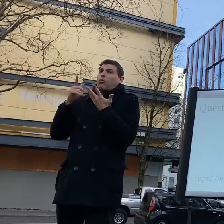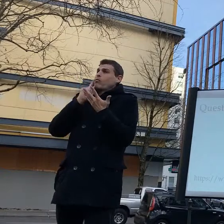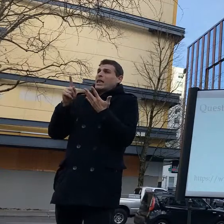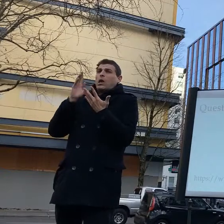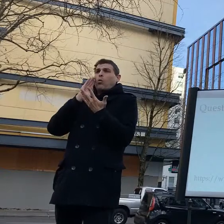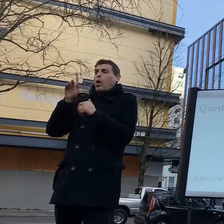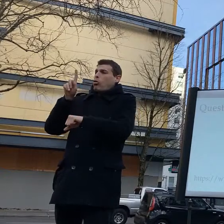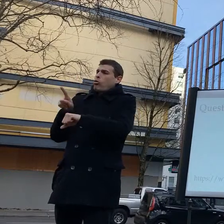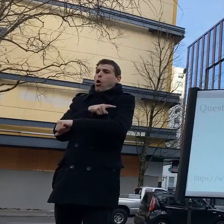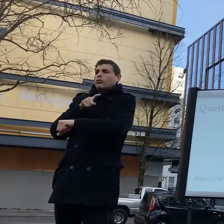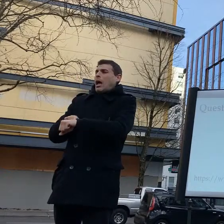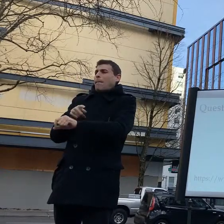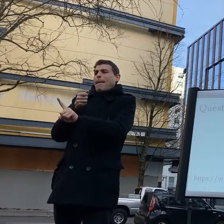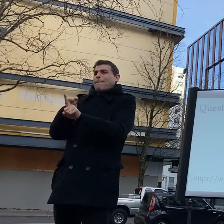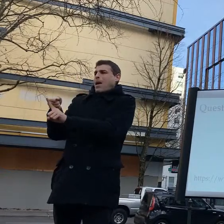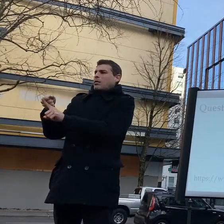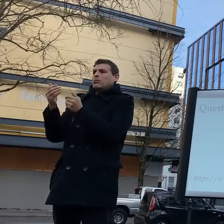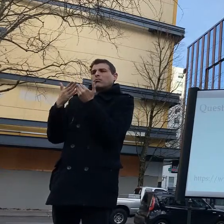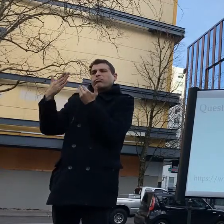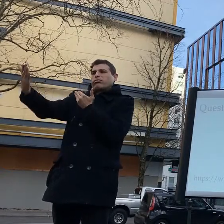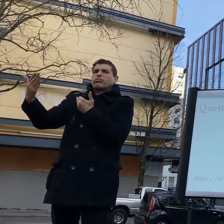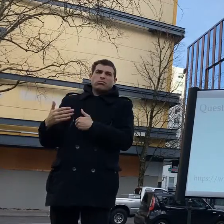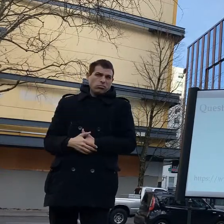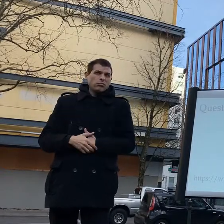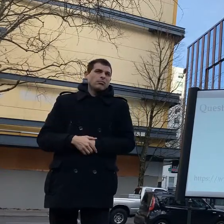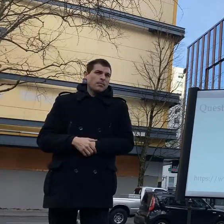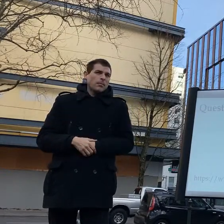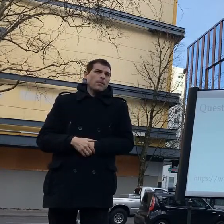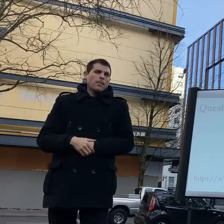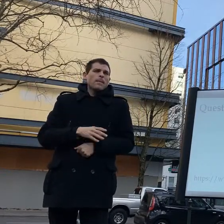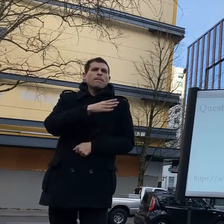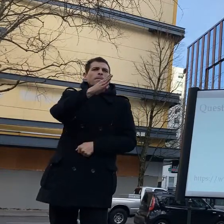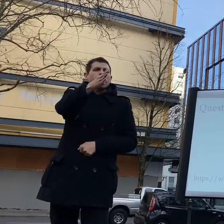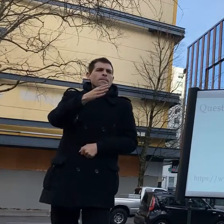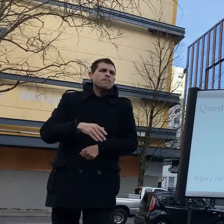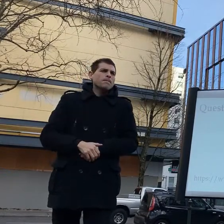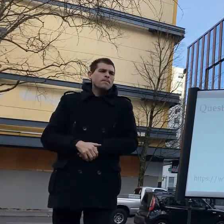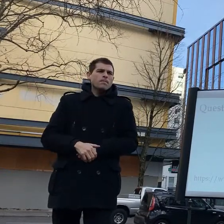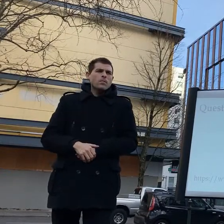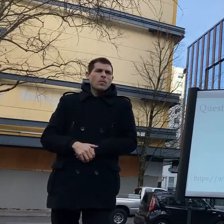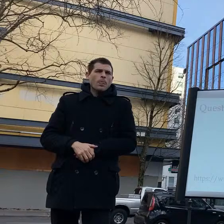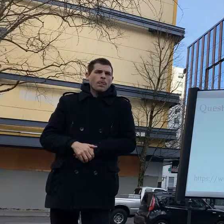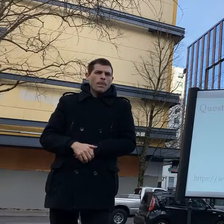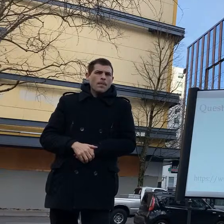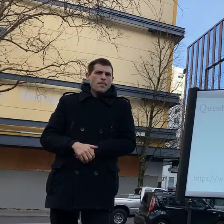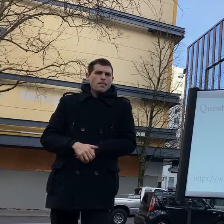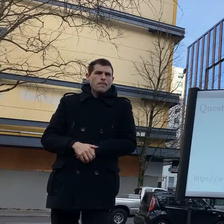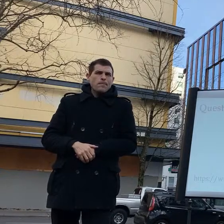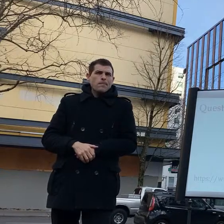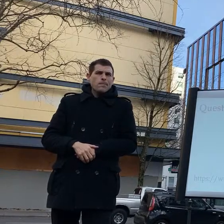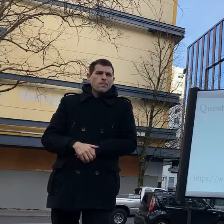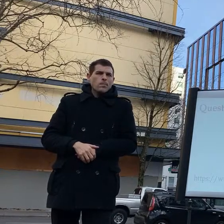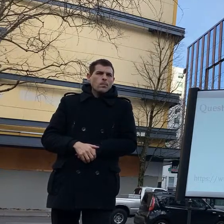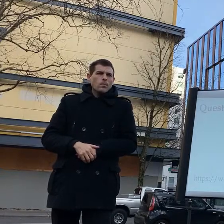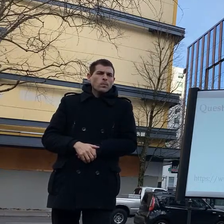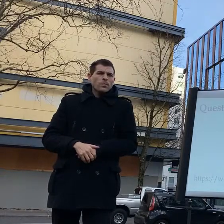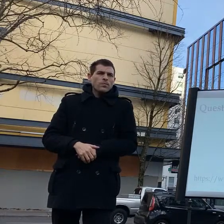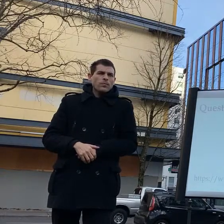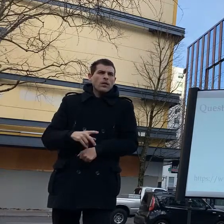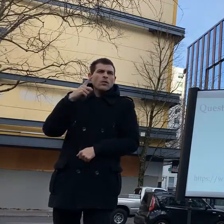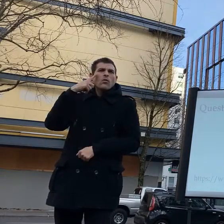all of these different case studies because you know it was like you know this happened here and this happened here and this happened here